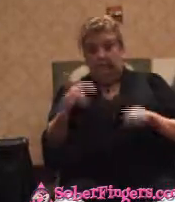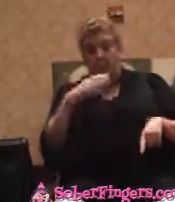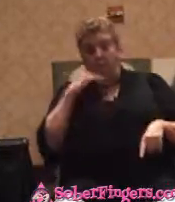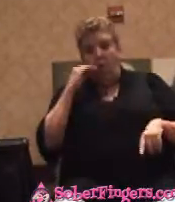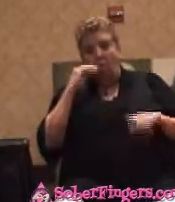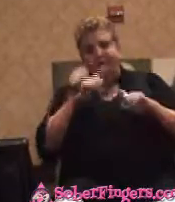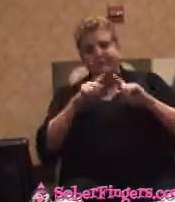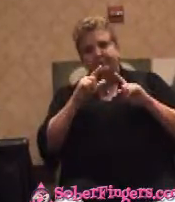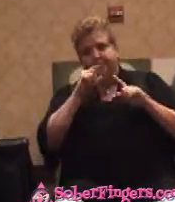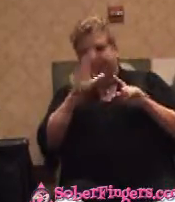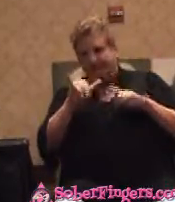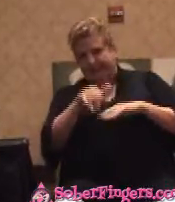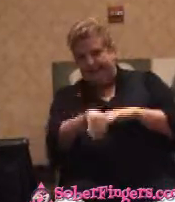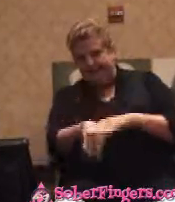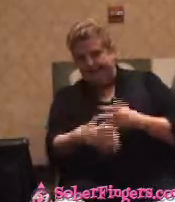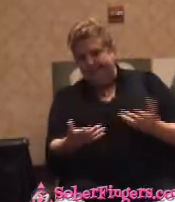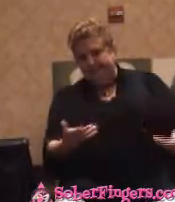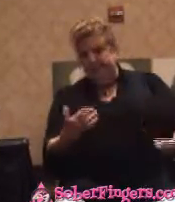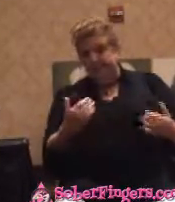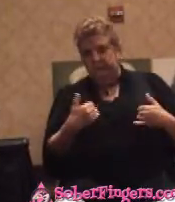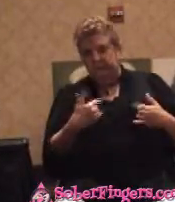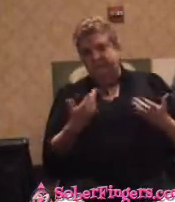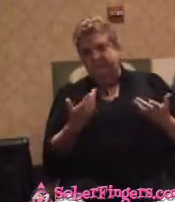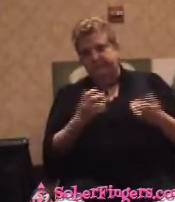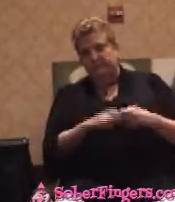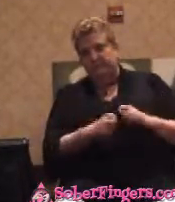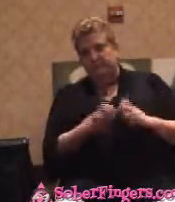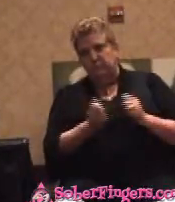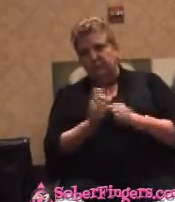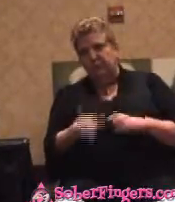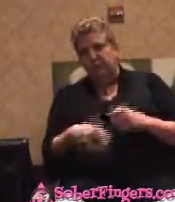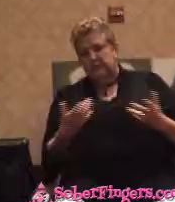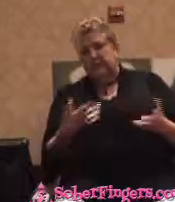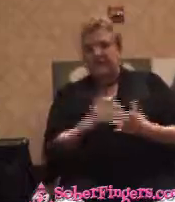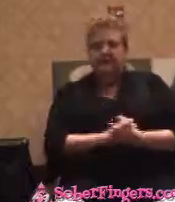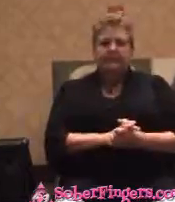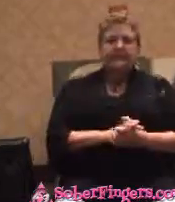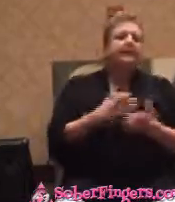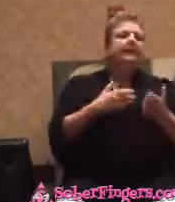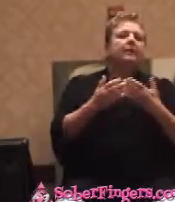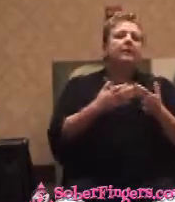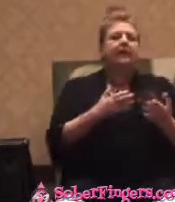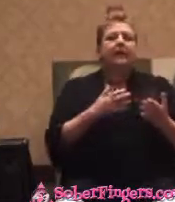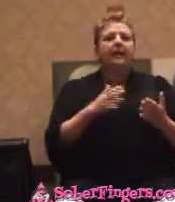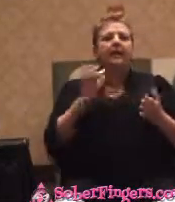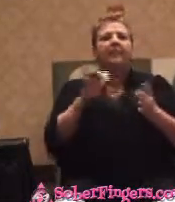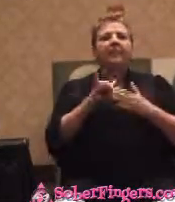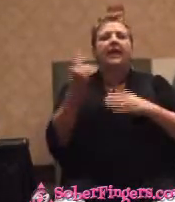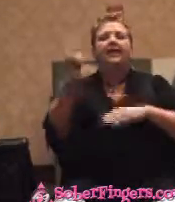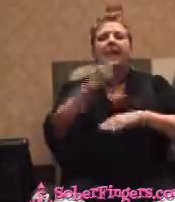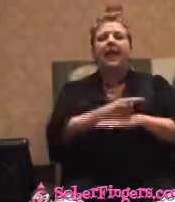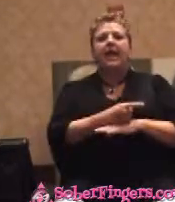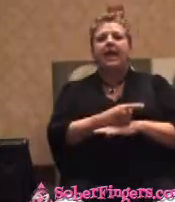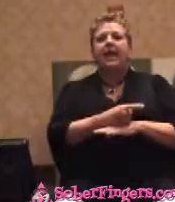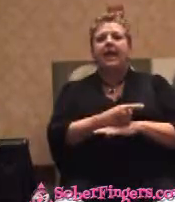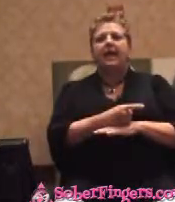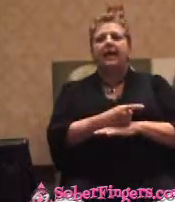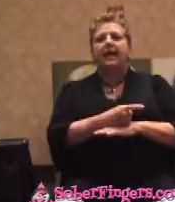I started that day and it was a festive day.